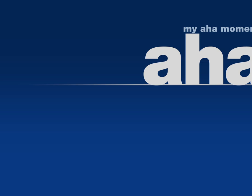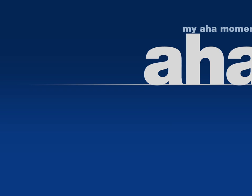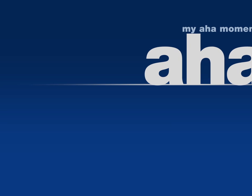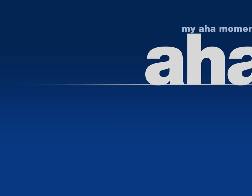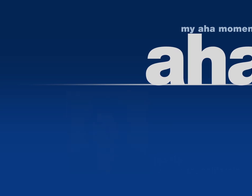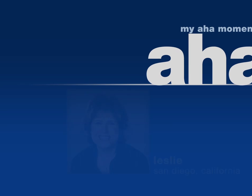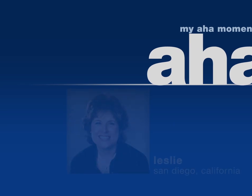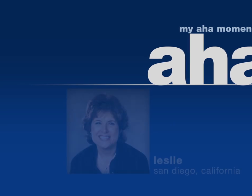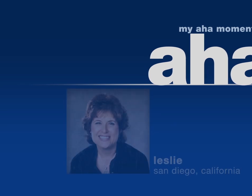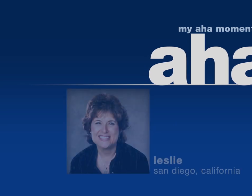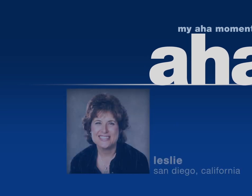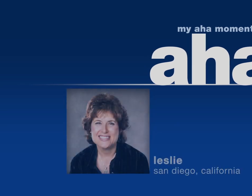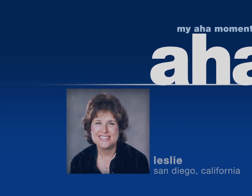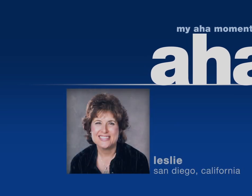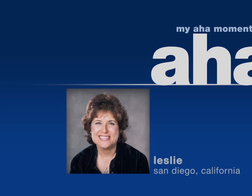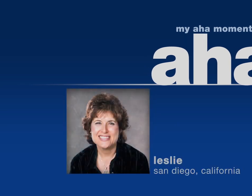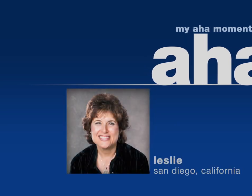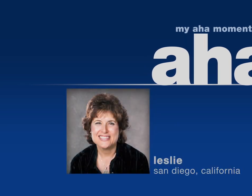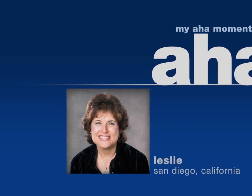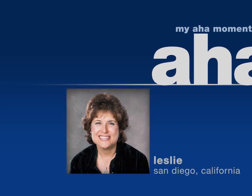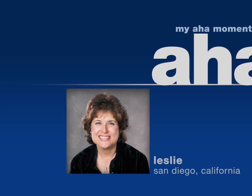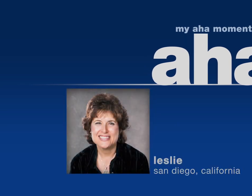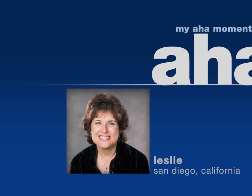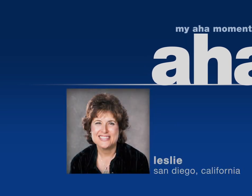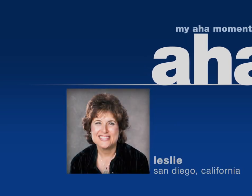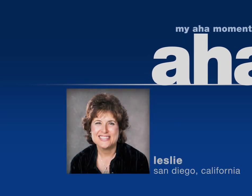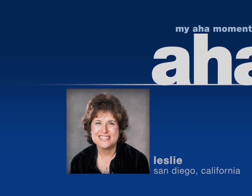My name is Leslie and this is my aha moment.